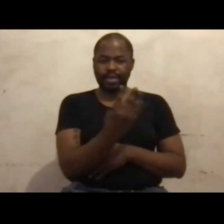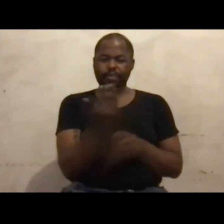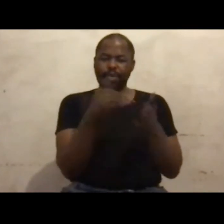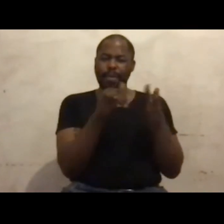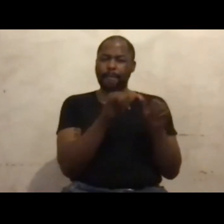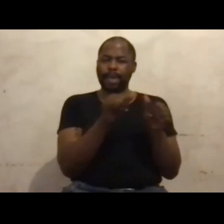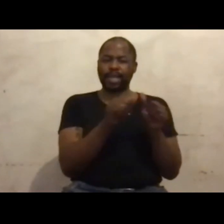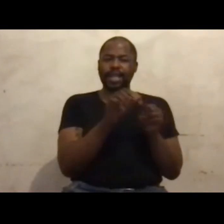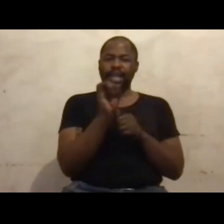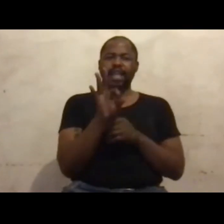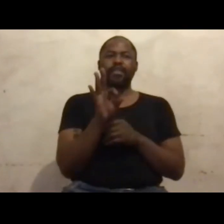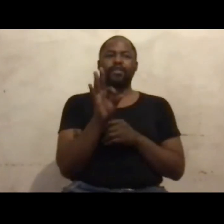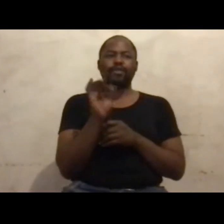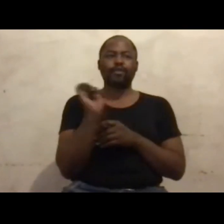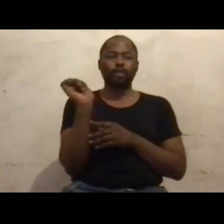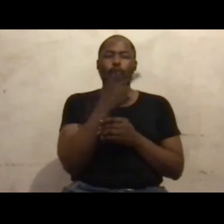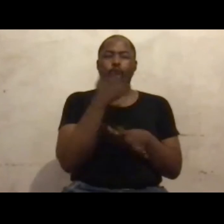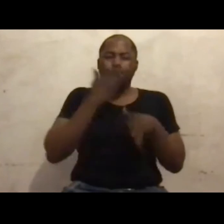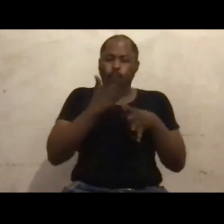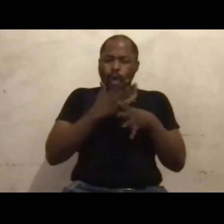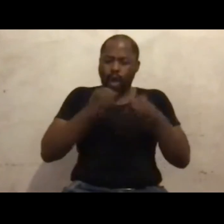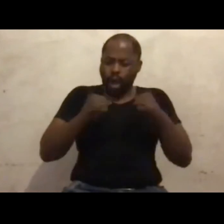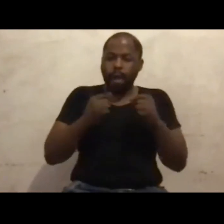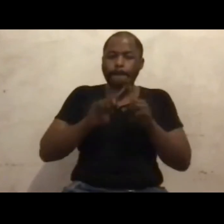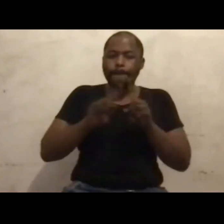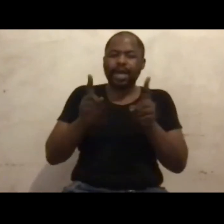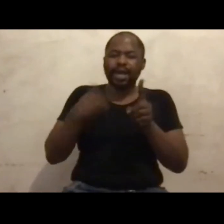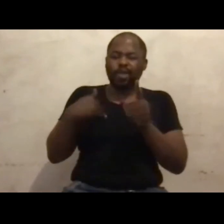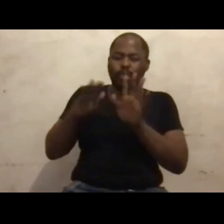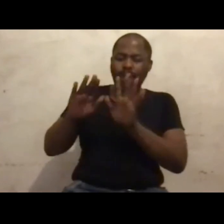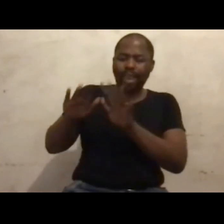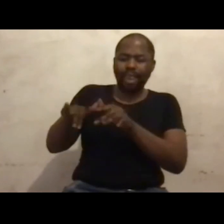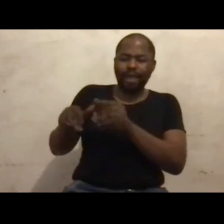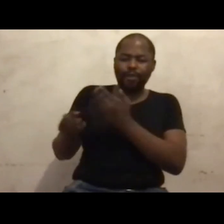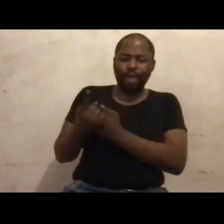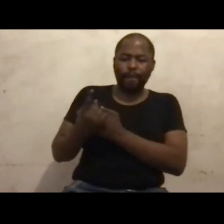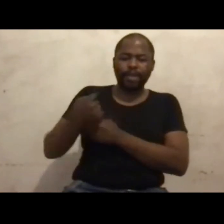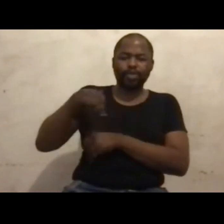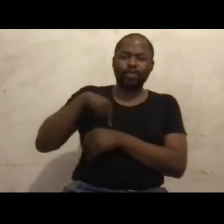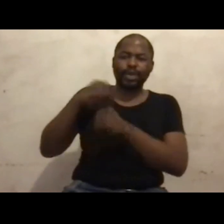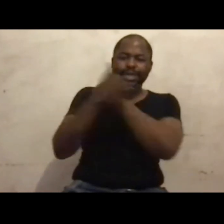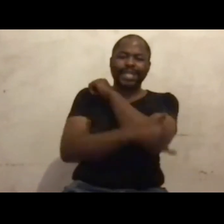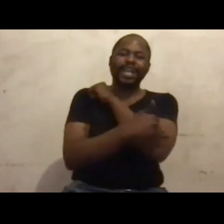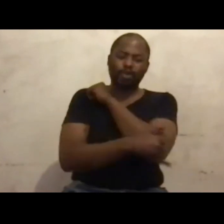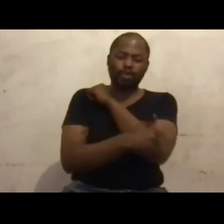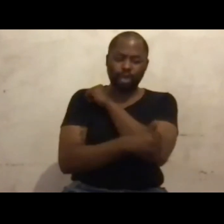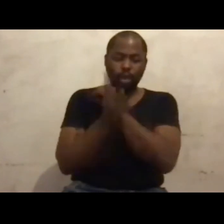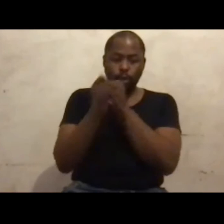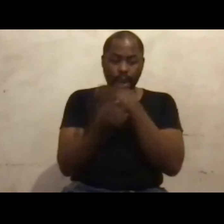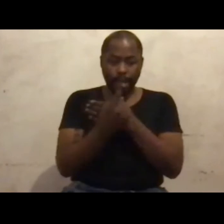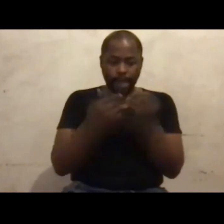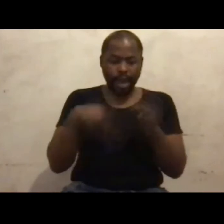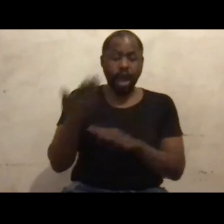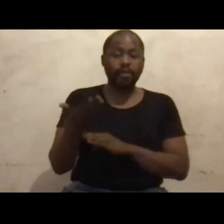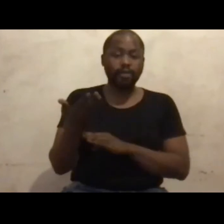we really worked at it, but we allowed it to happen to us as a country and what came afterwards instead of really